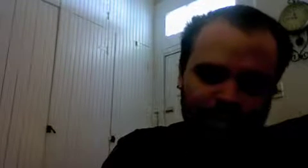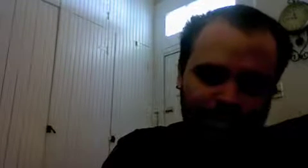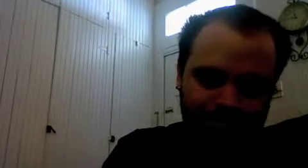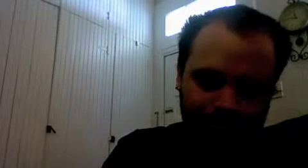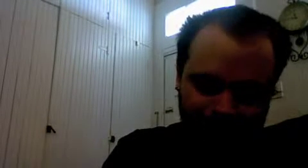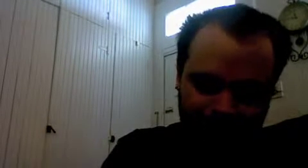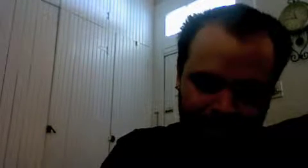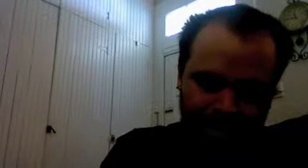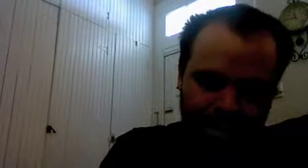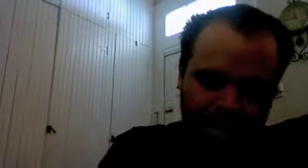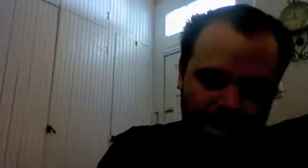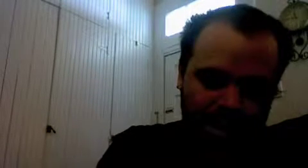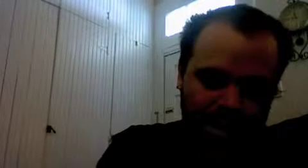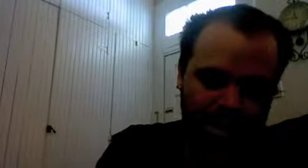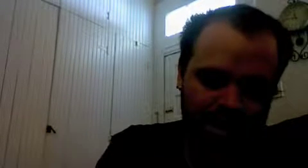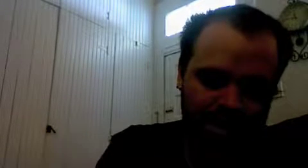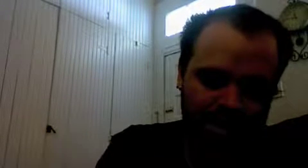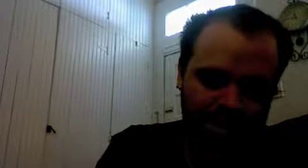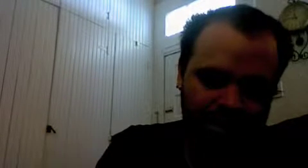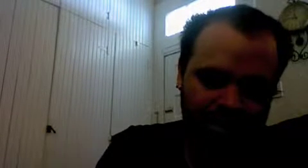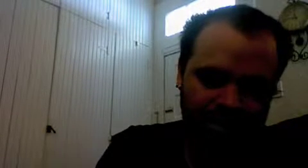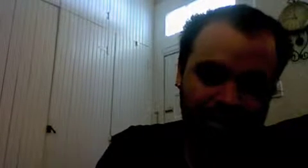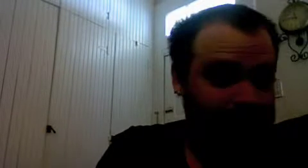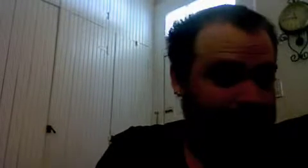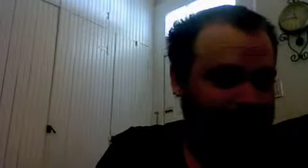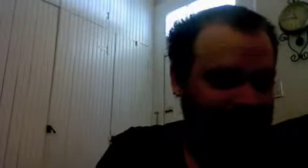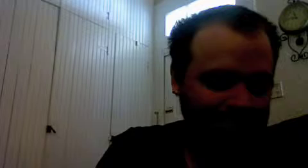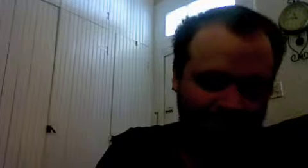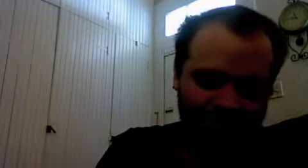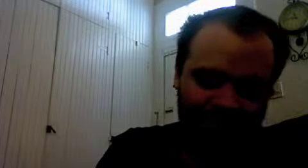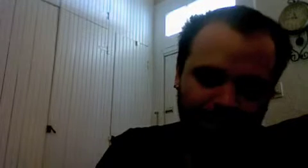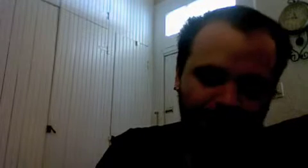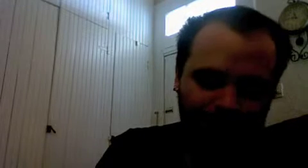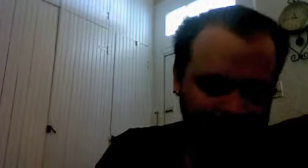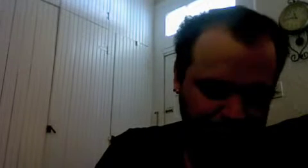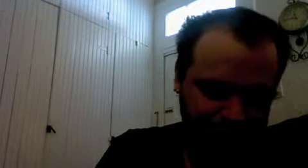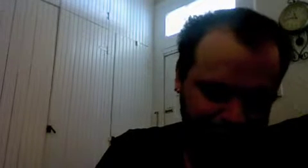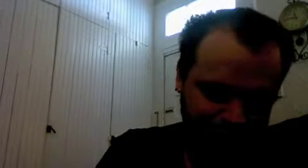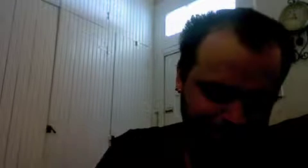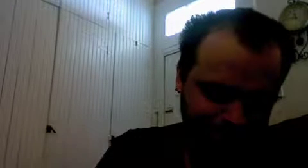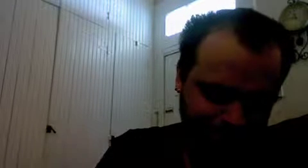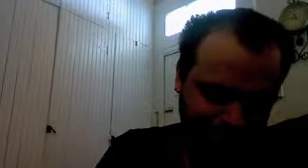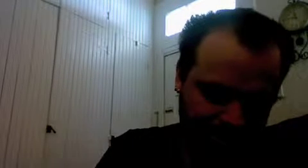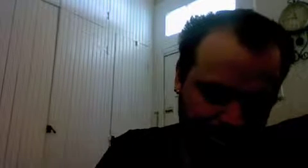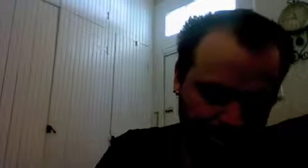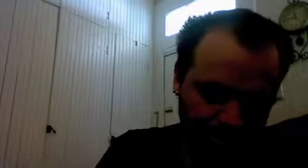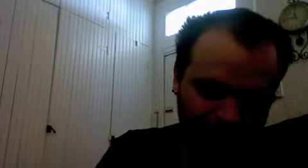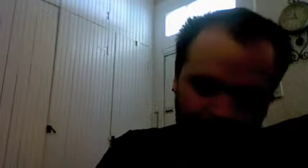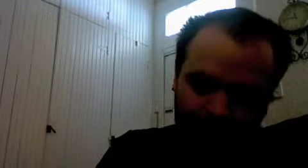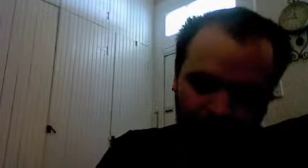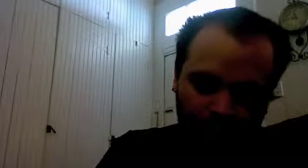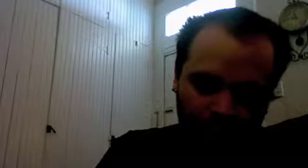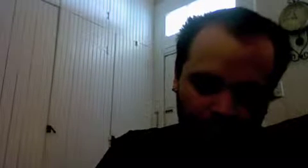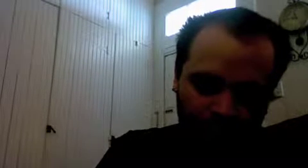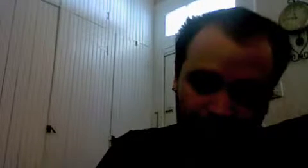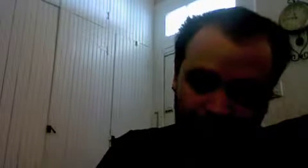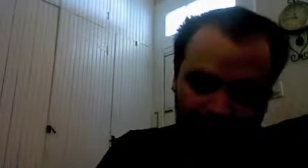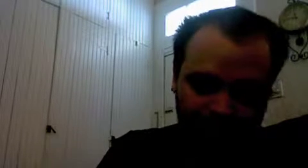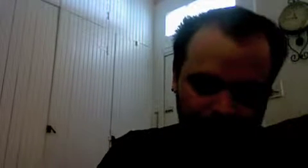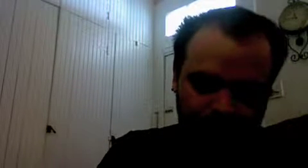chapter 17 begins in my view which can be which can be